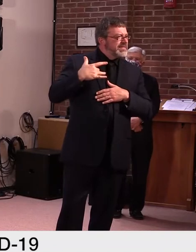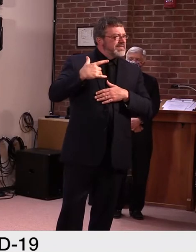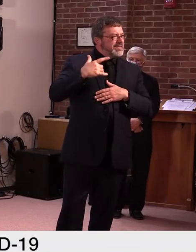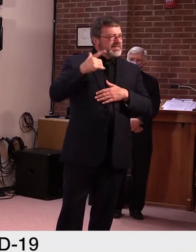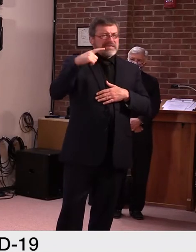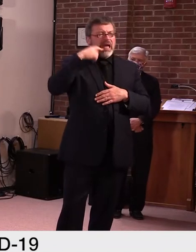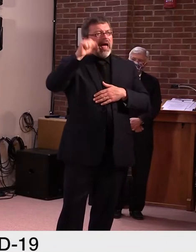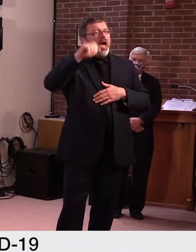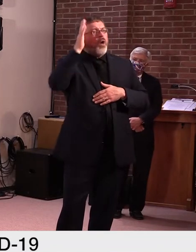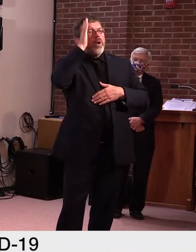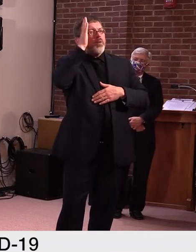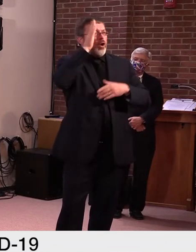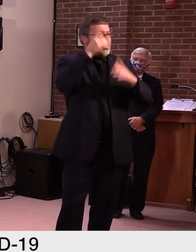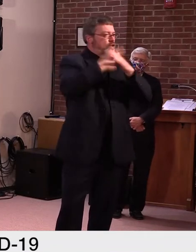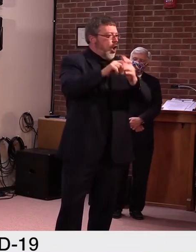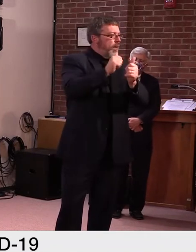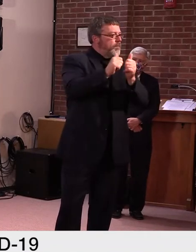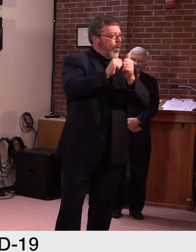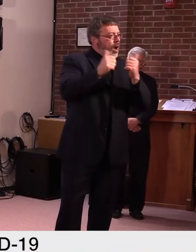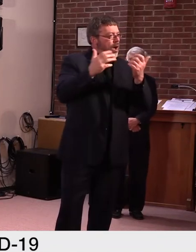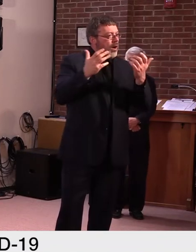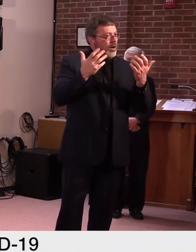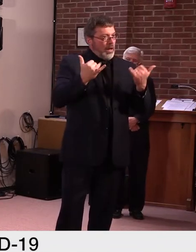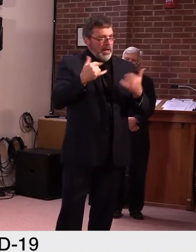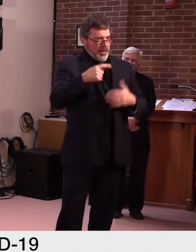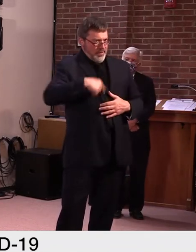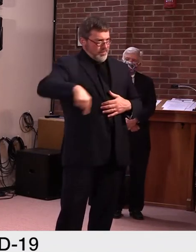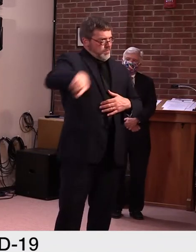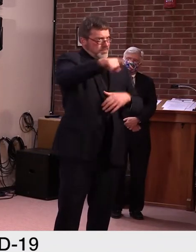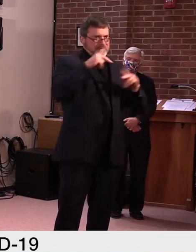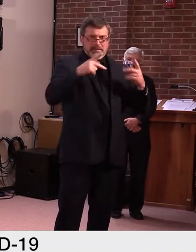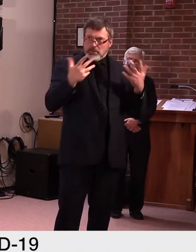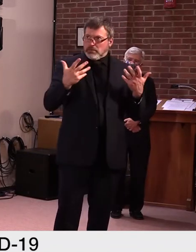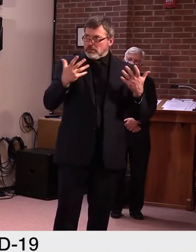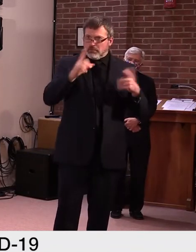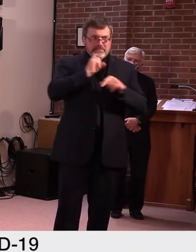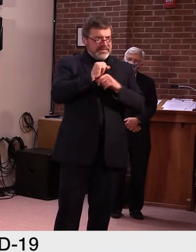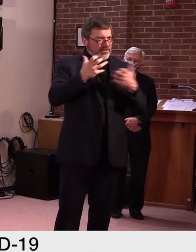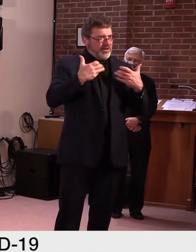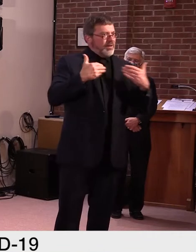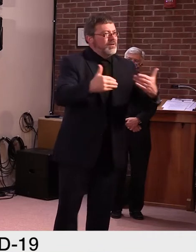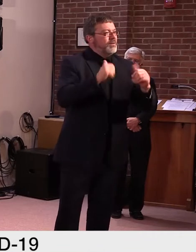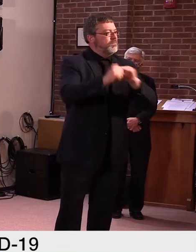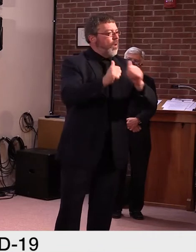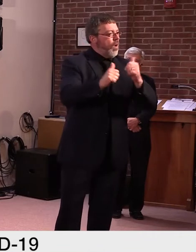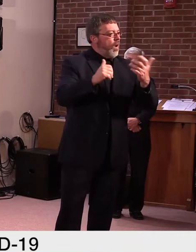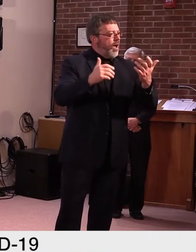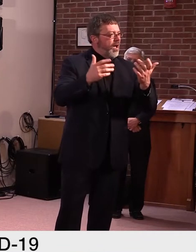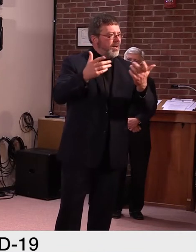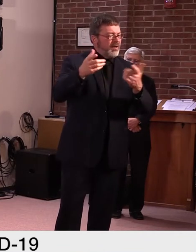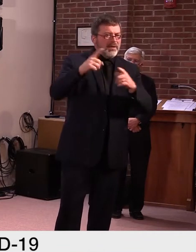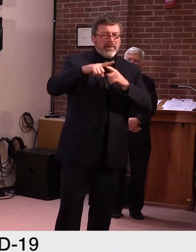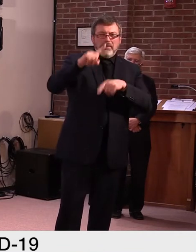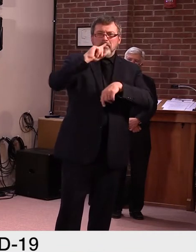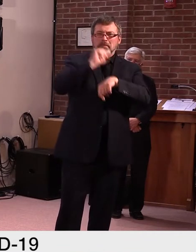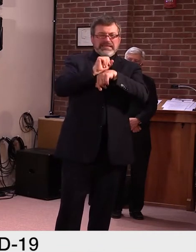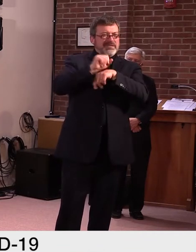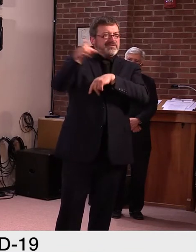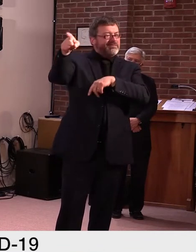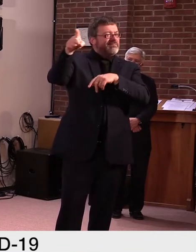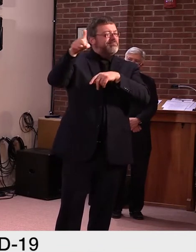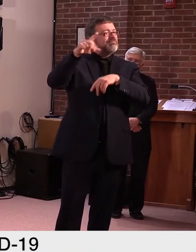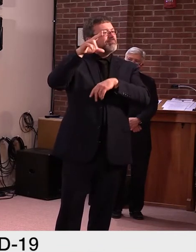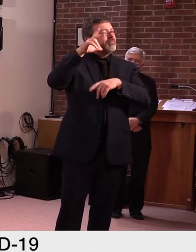fans were waiting for sports to start as a great distraction to what is going on. What, what, what is the real deadline